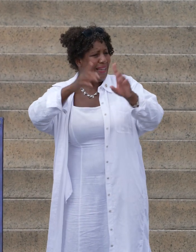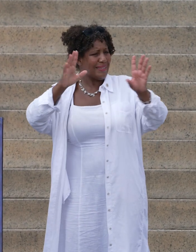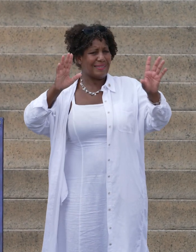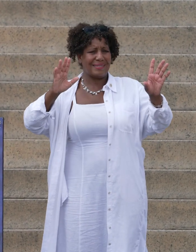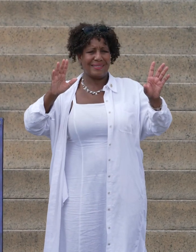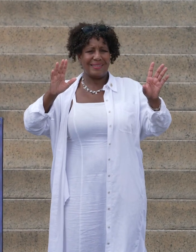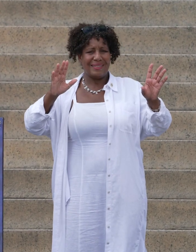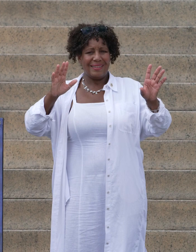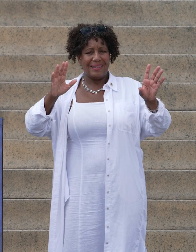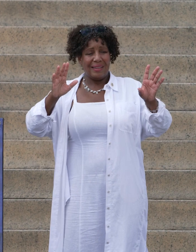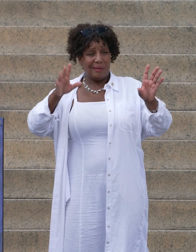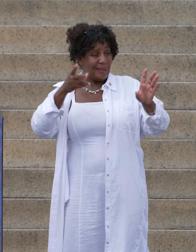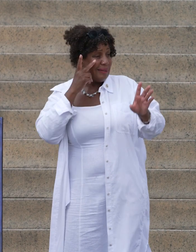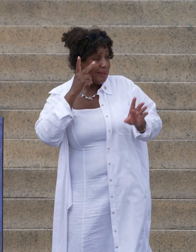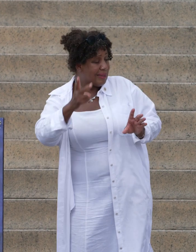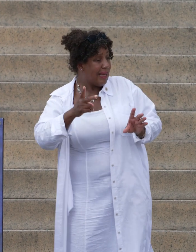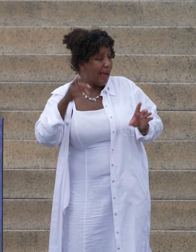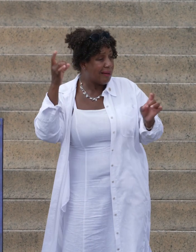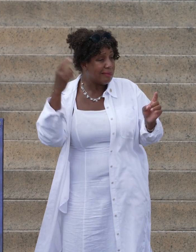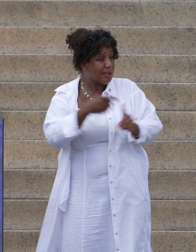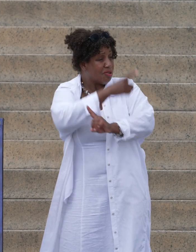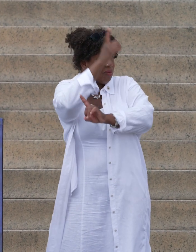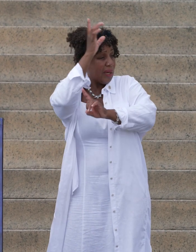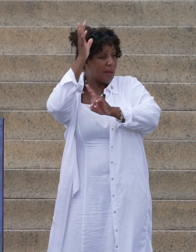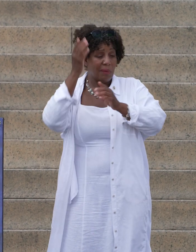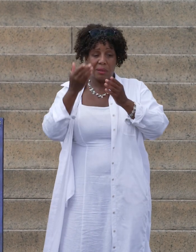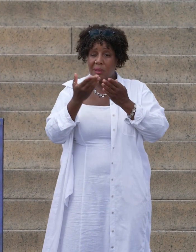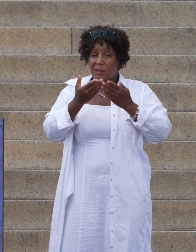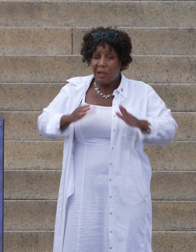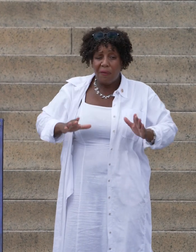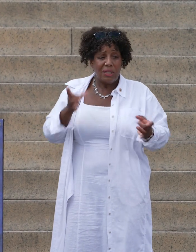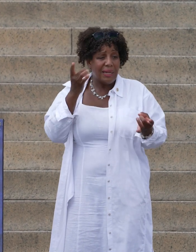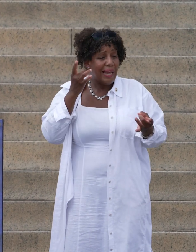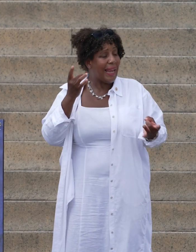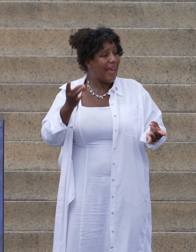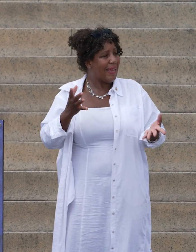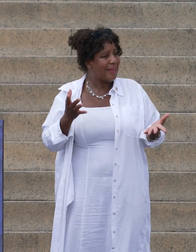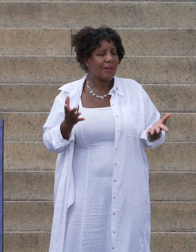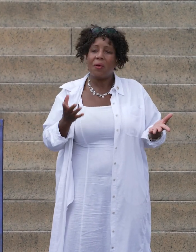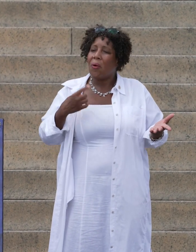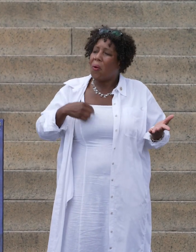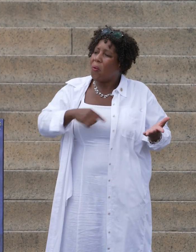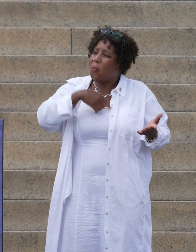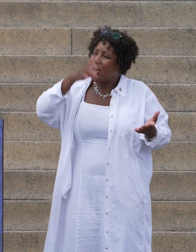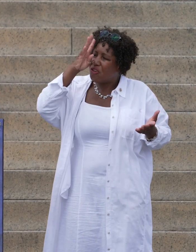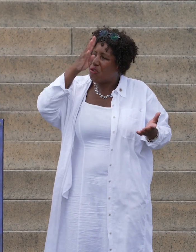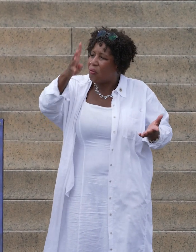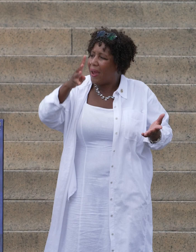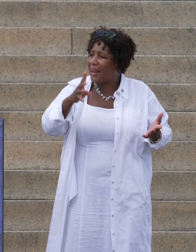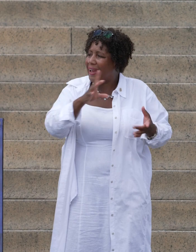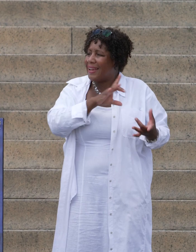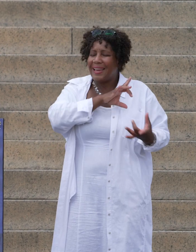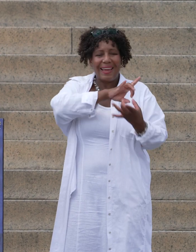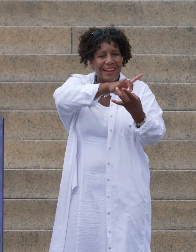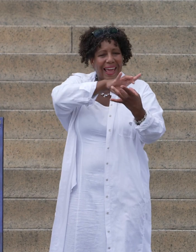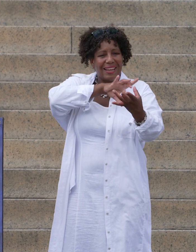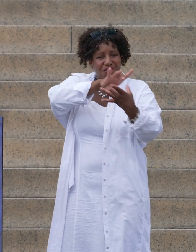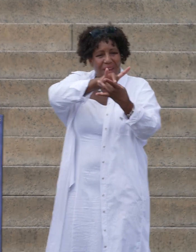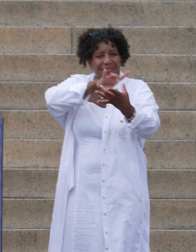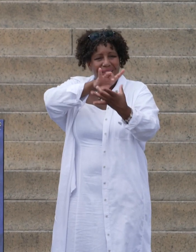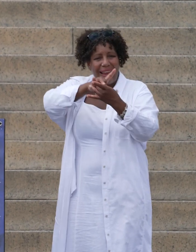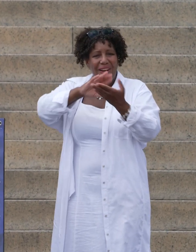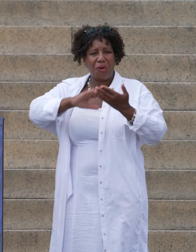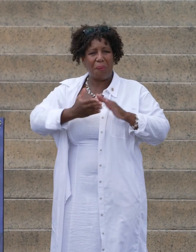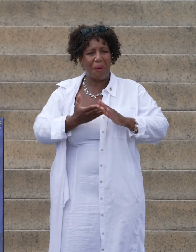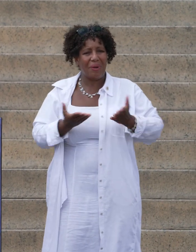in the face of the extremists, division and hate, we create connection and community.